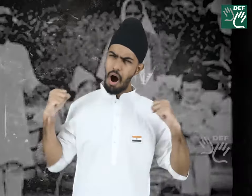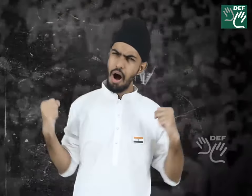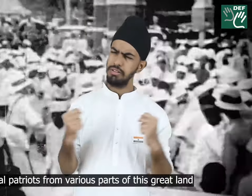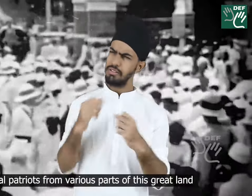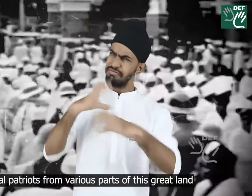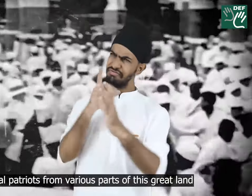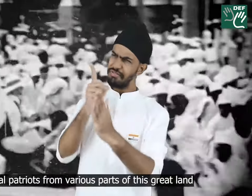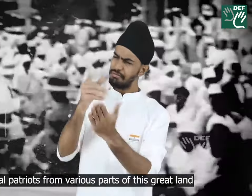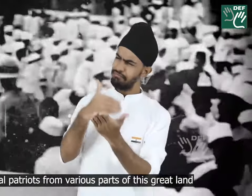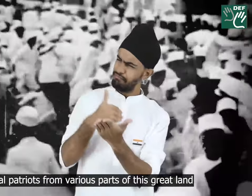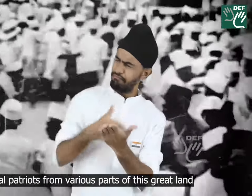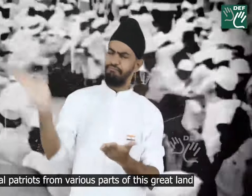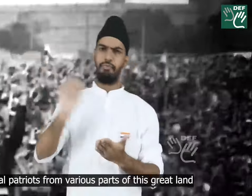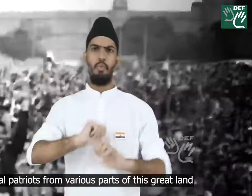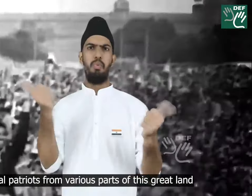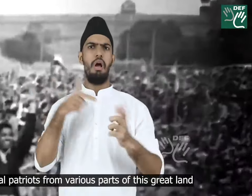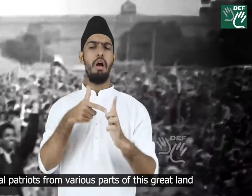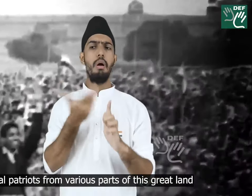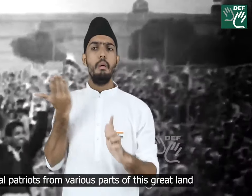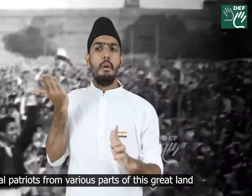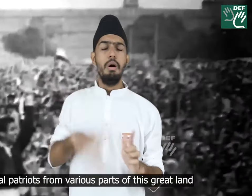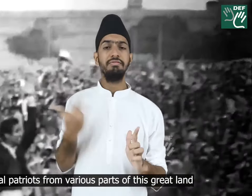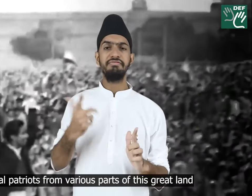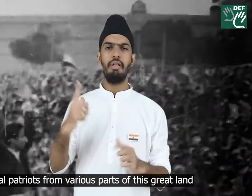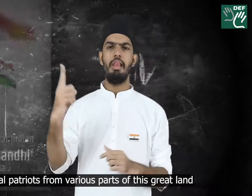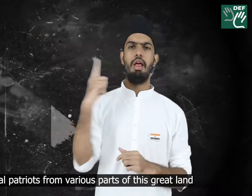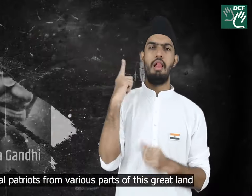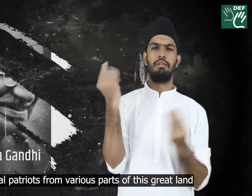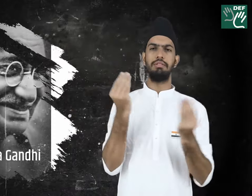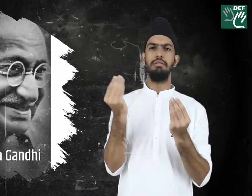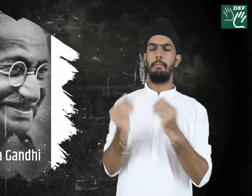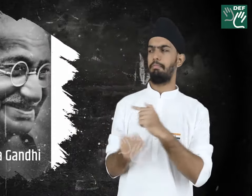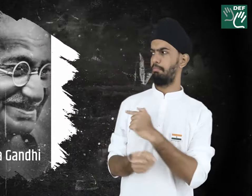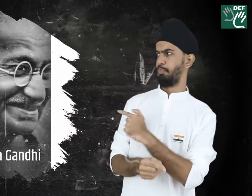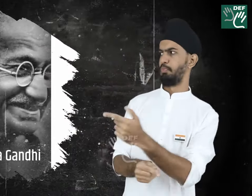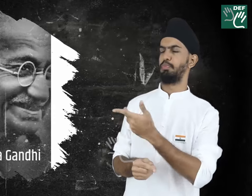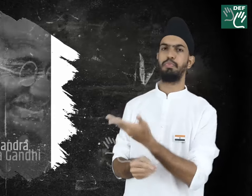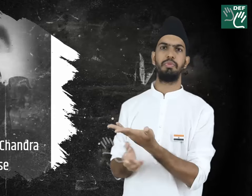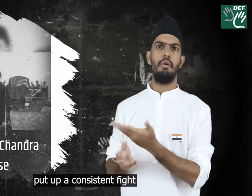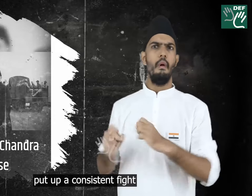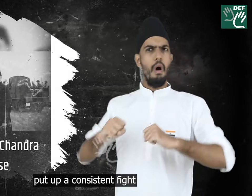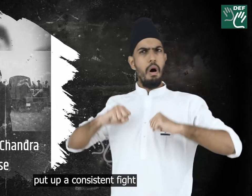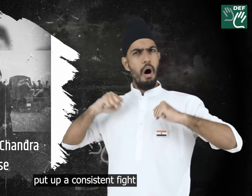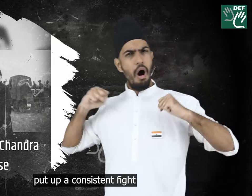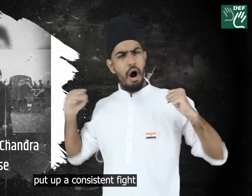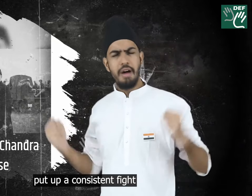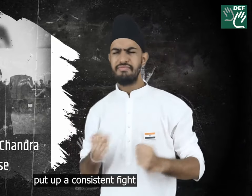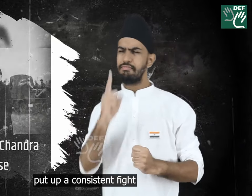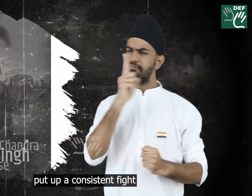Several patriots from various parts of this great land put up a consistent fight